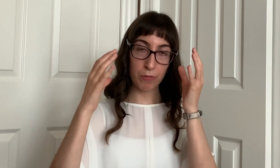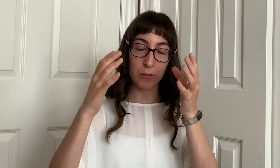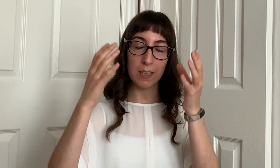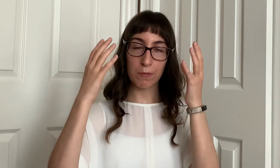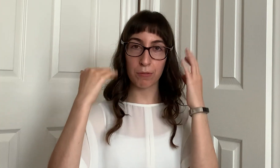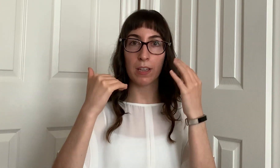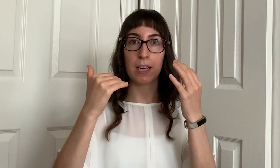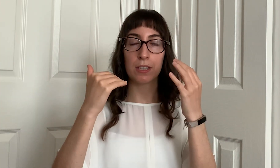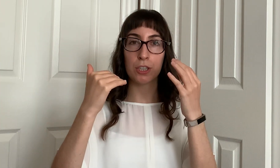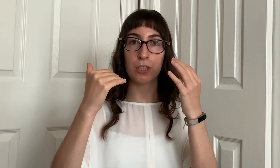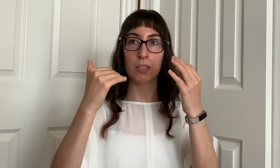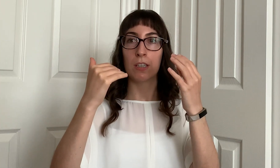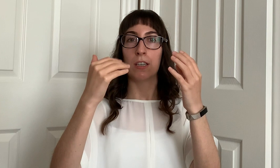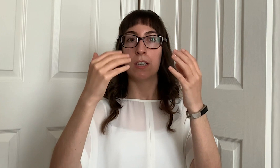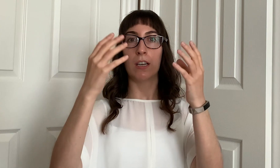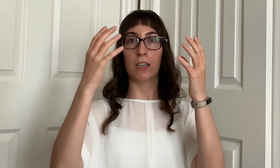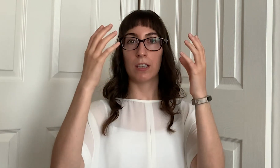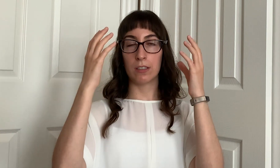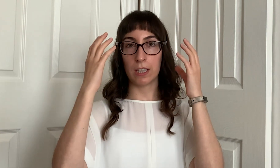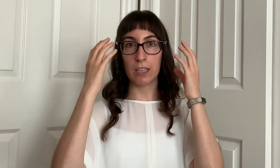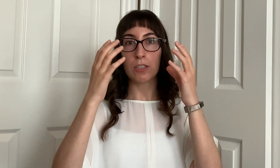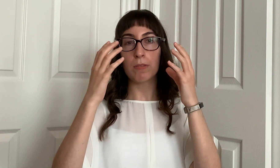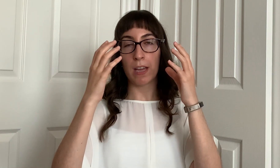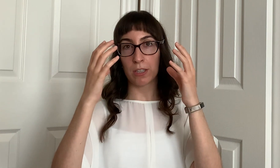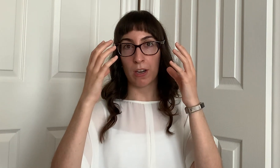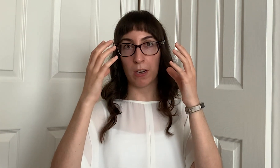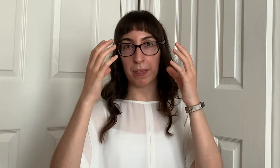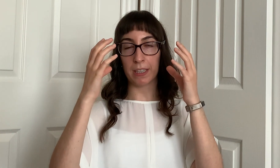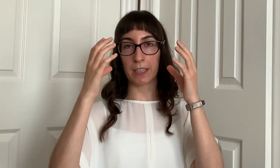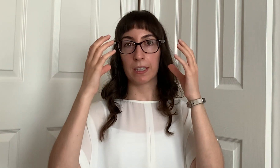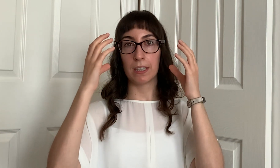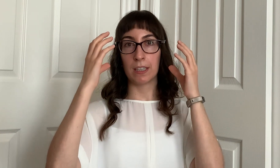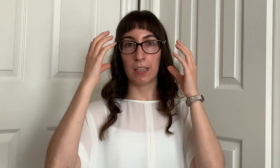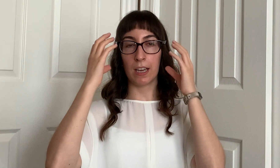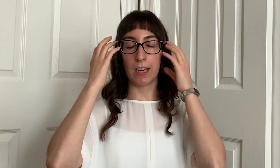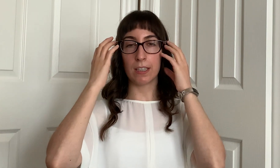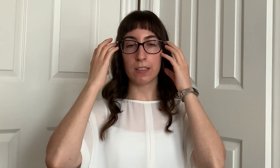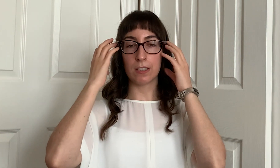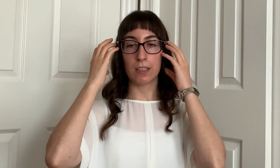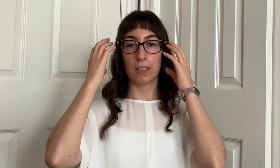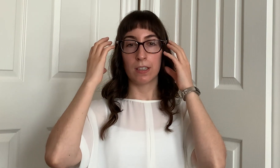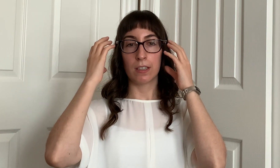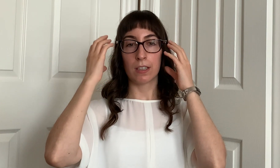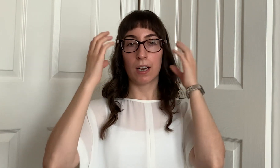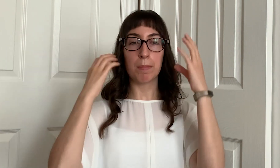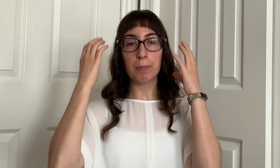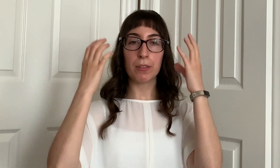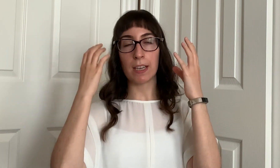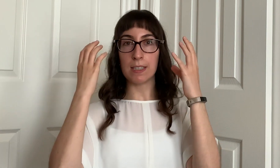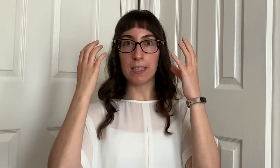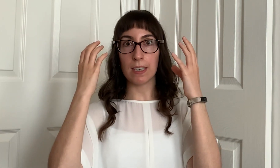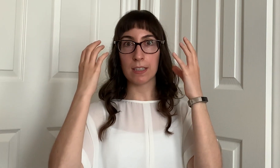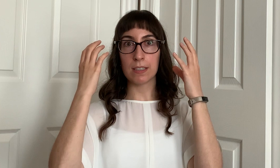know fully fledge into that topic and come up with ideas